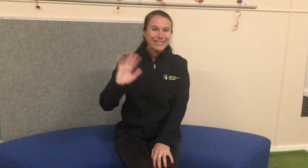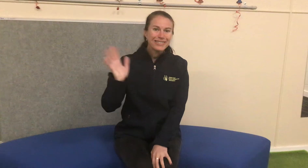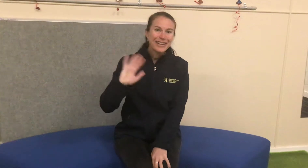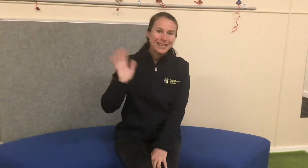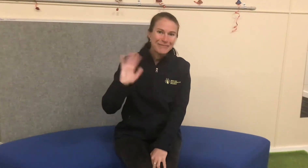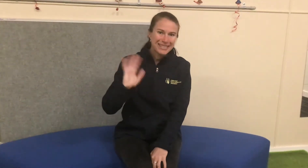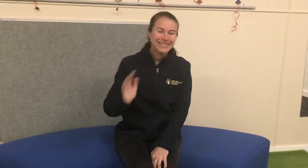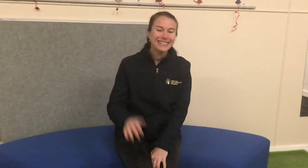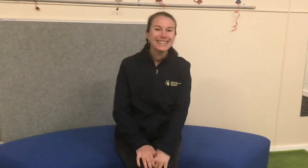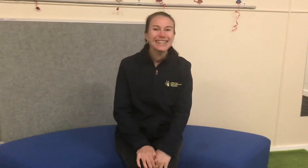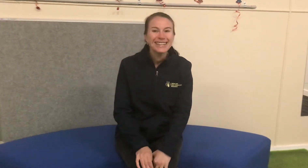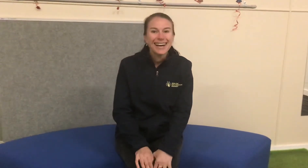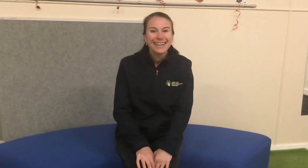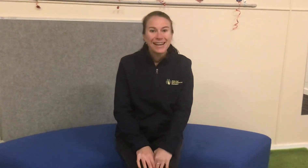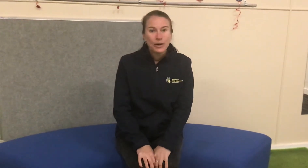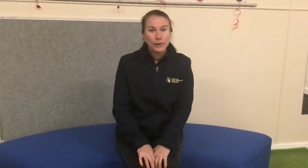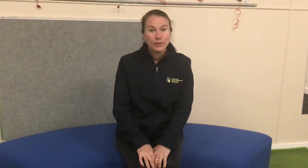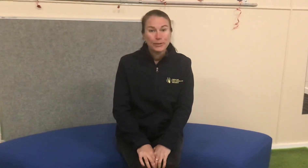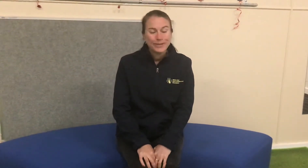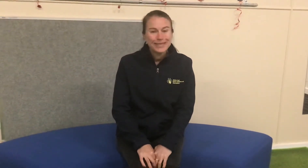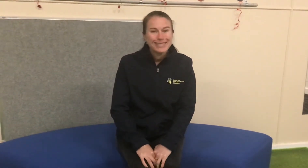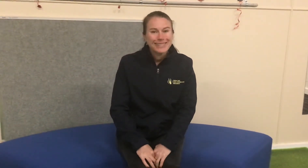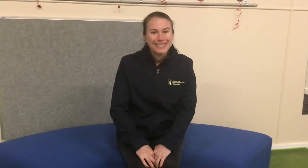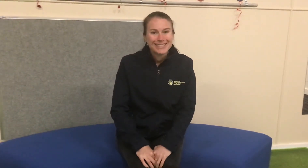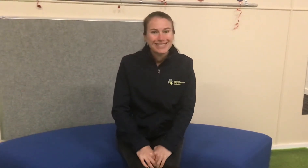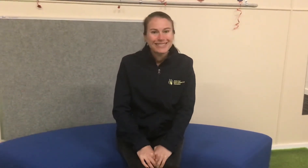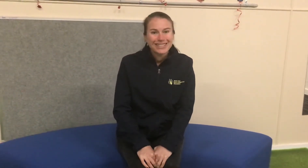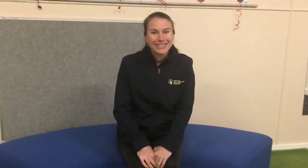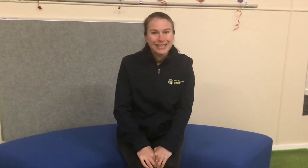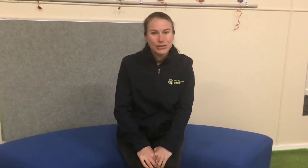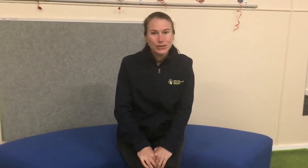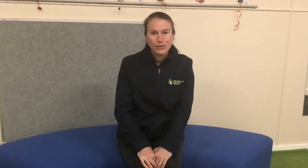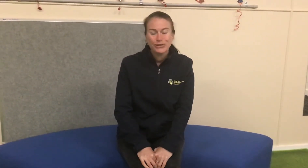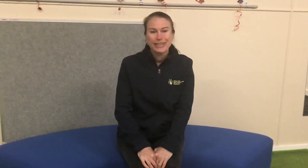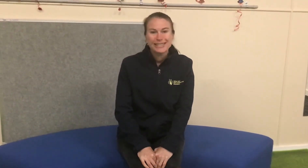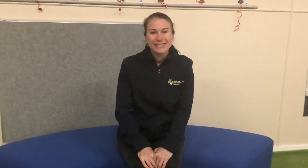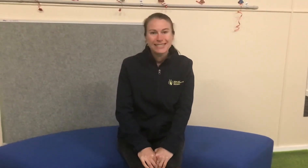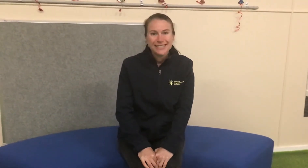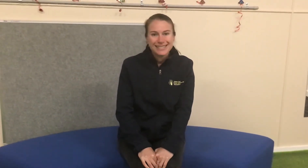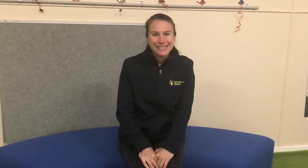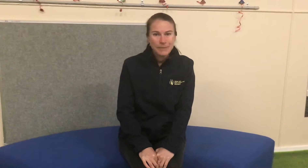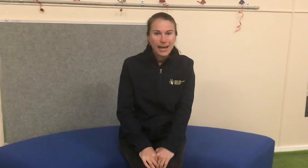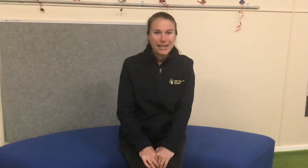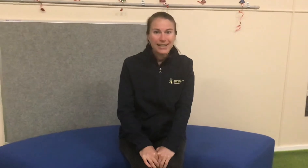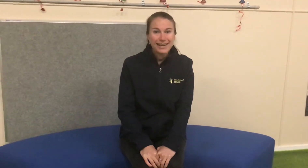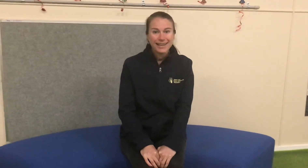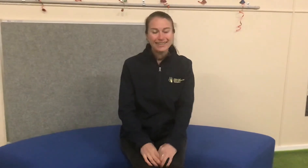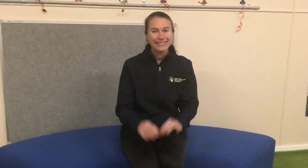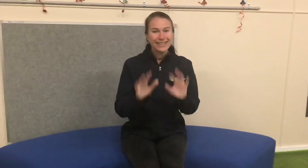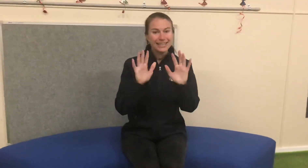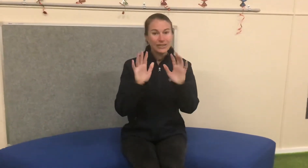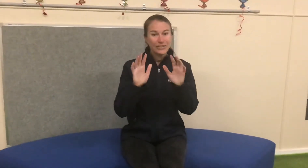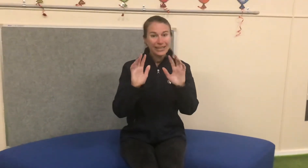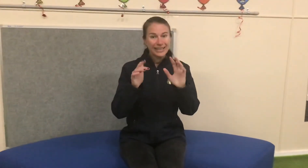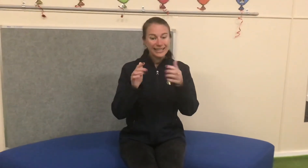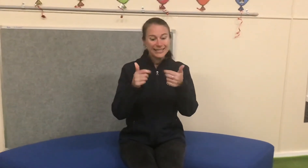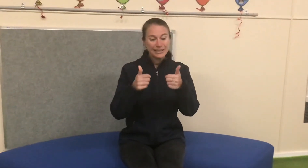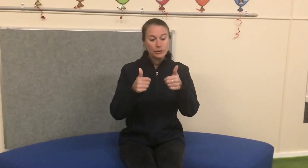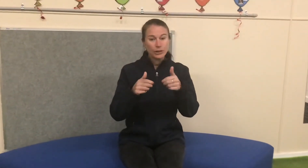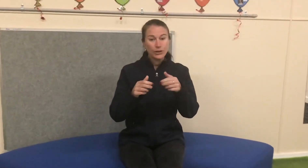Hi everyone, Miss Lauren here. Welcome to this week's song. We're going to do Incy Wincy Spider. Are you ready? Get your hands. Here we go.